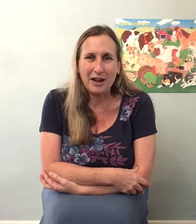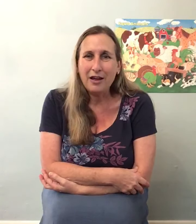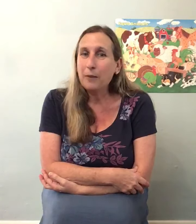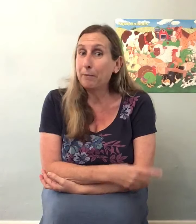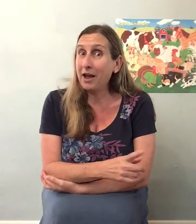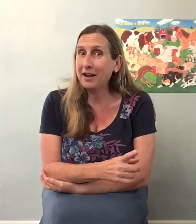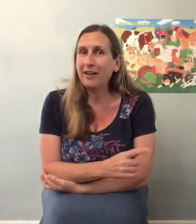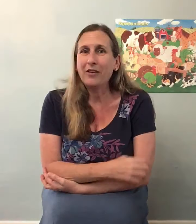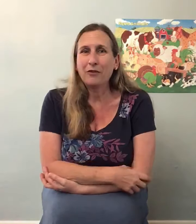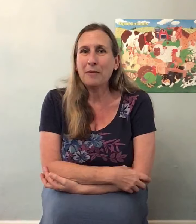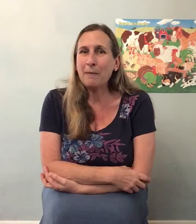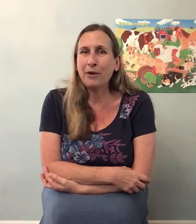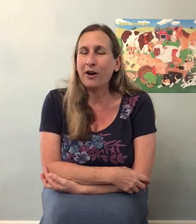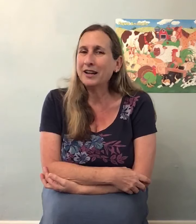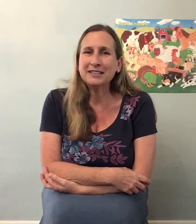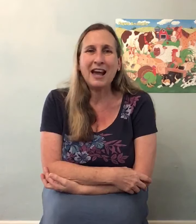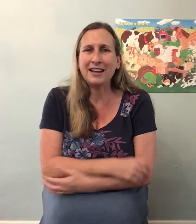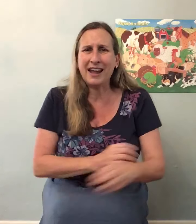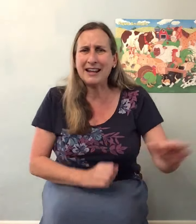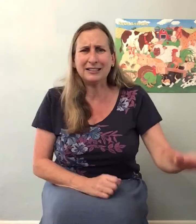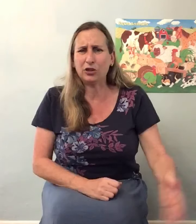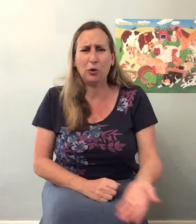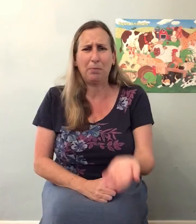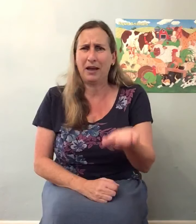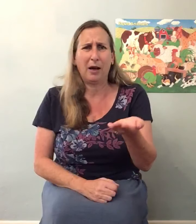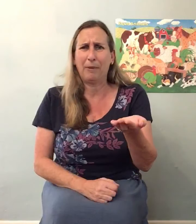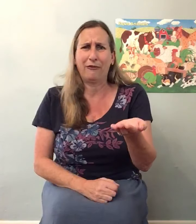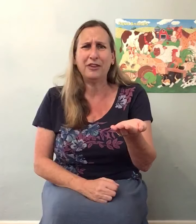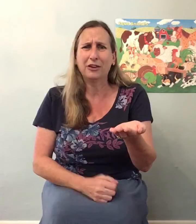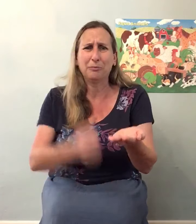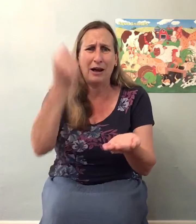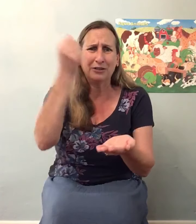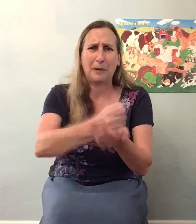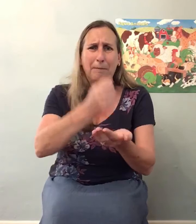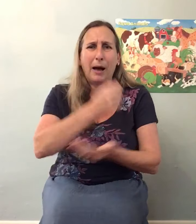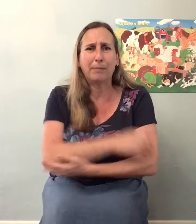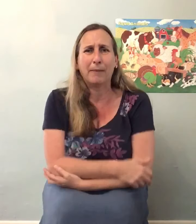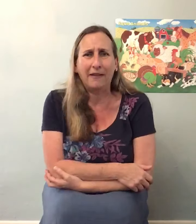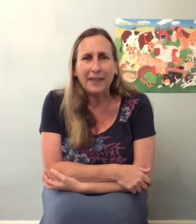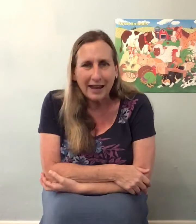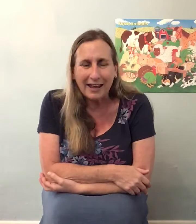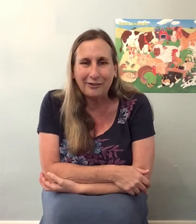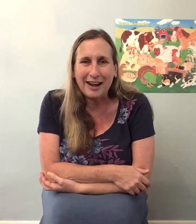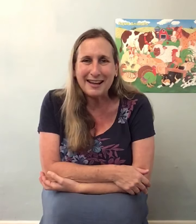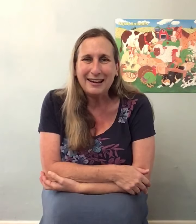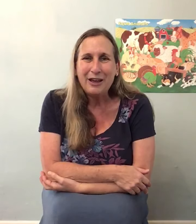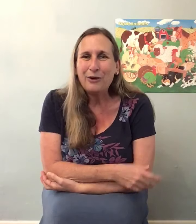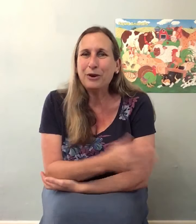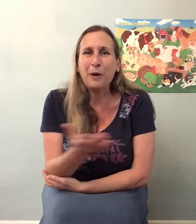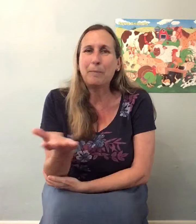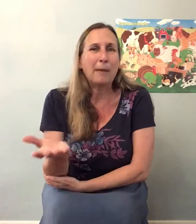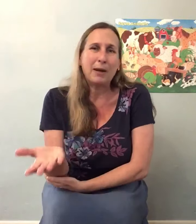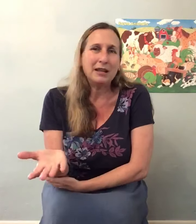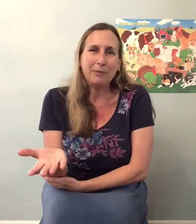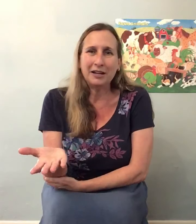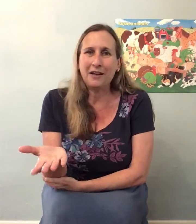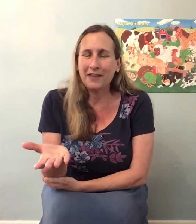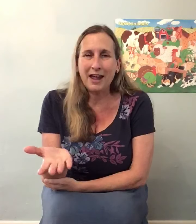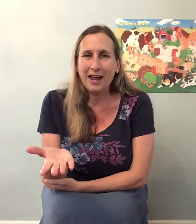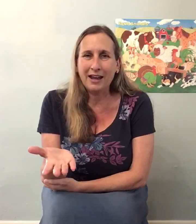But, remember, it's not nice to pick up a field mouse and bop them on the head, right? We don't bop anybody on the head.